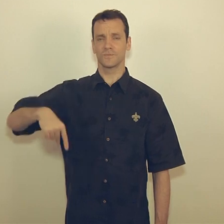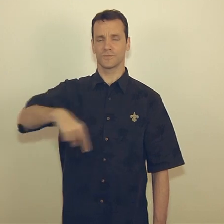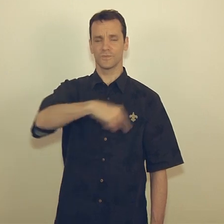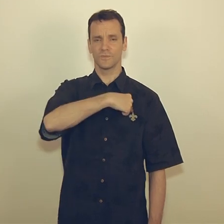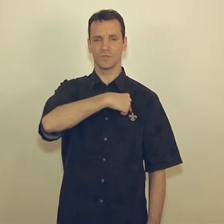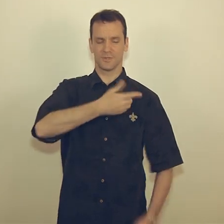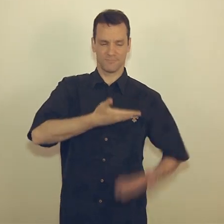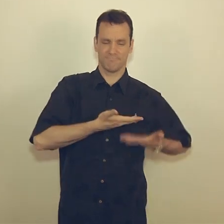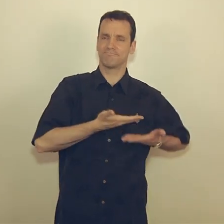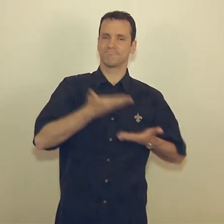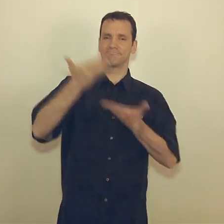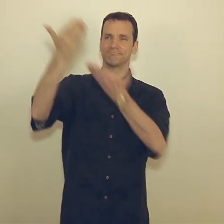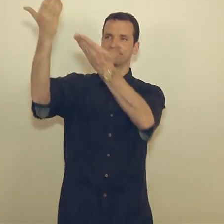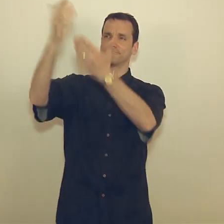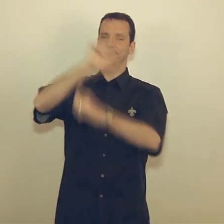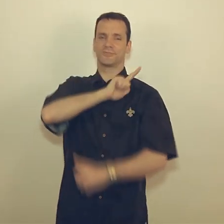We lift them up to the Lord.